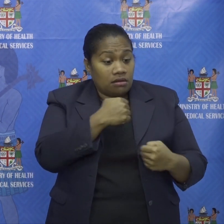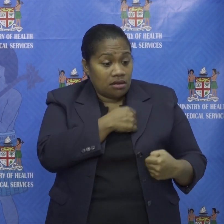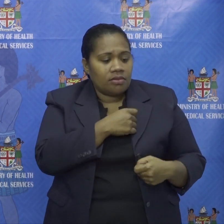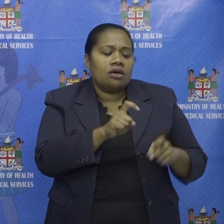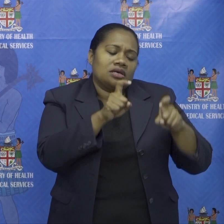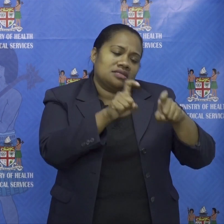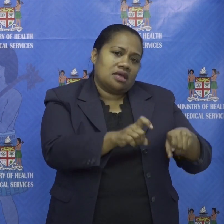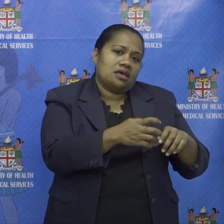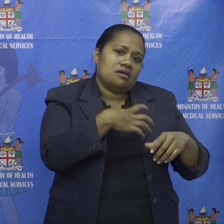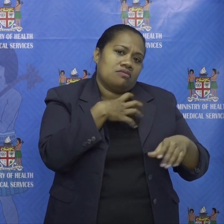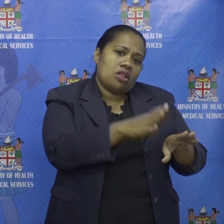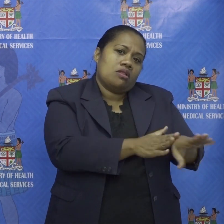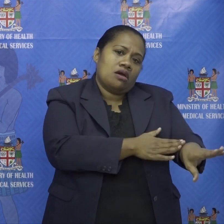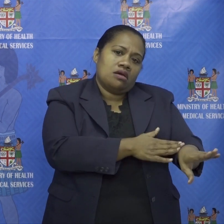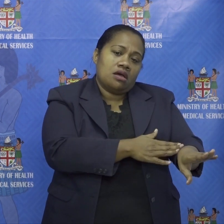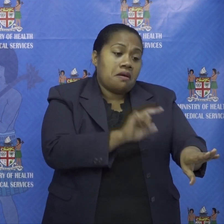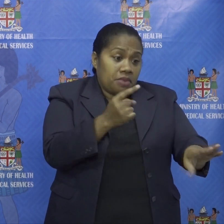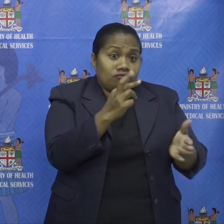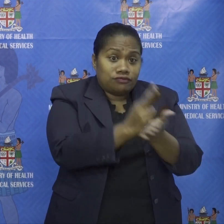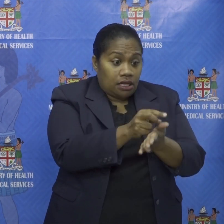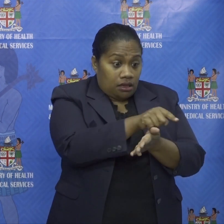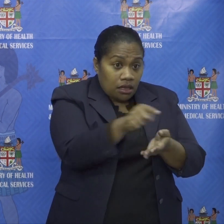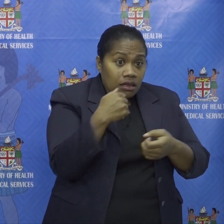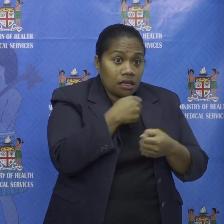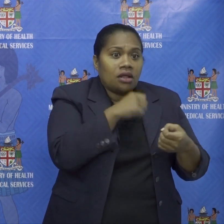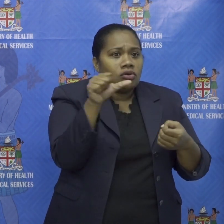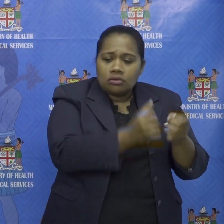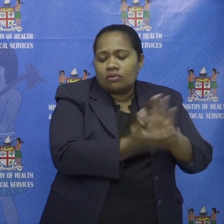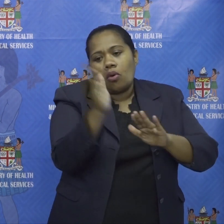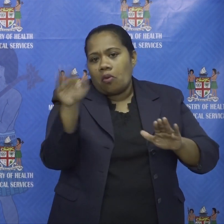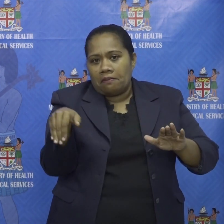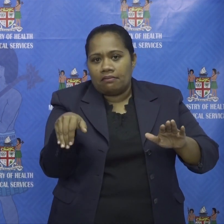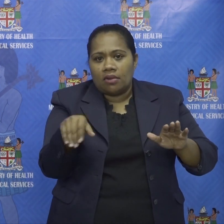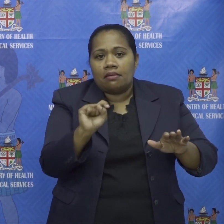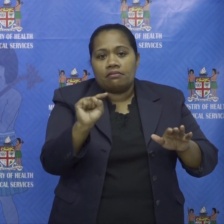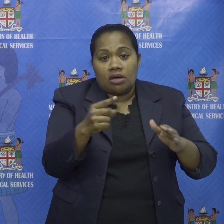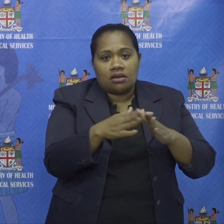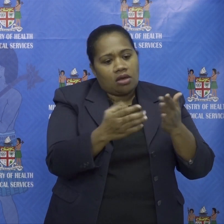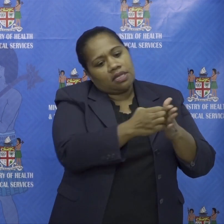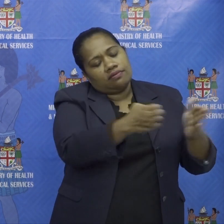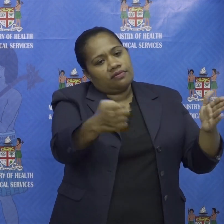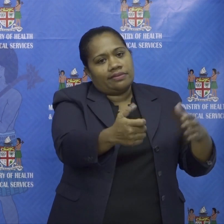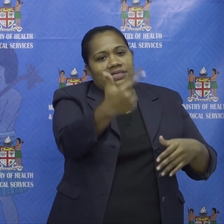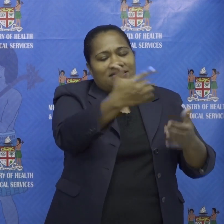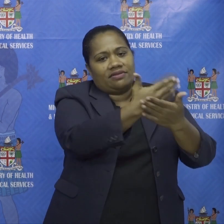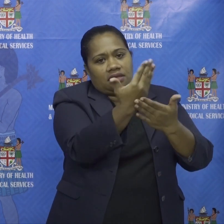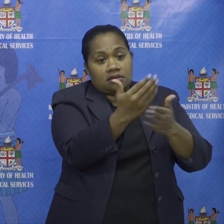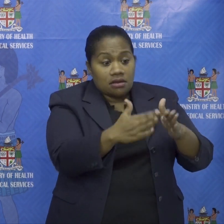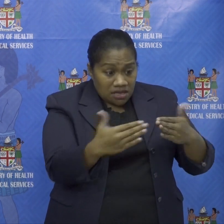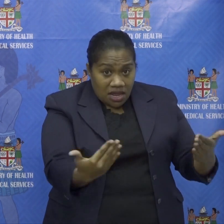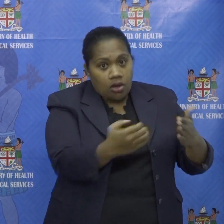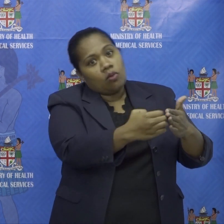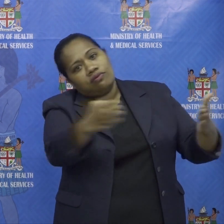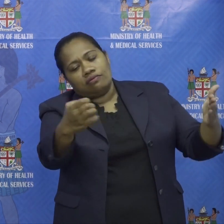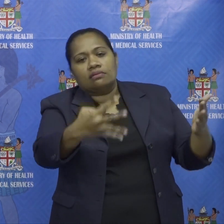in fact they were supposed to go home some time ago i extended it to seven by seven days and now we're extending it by